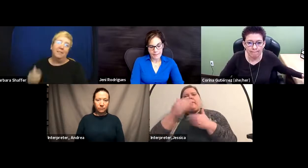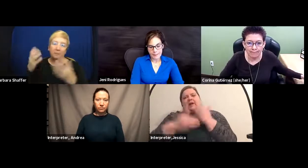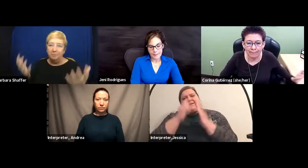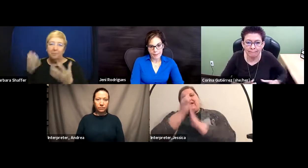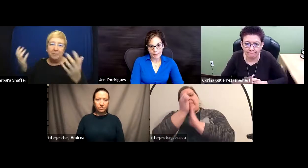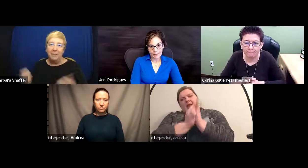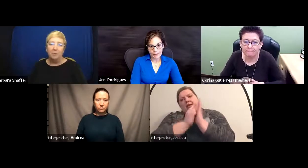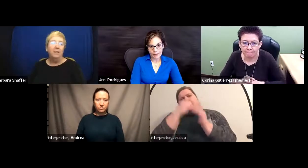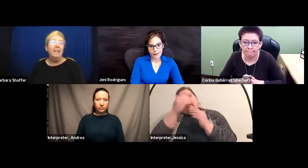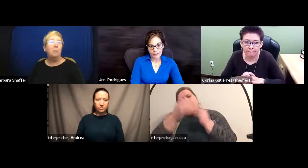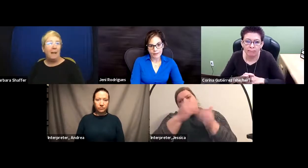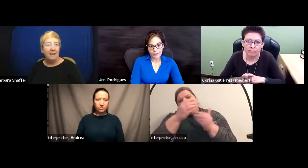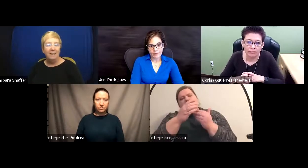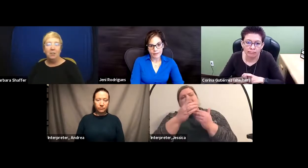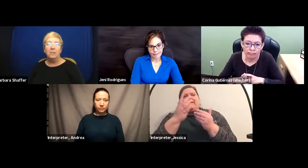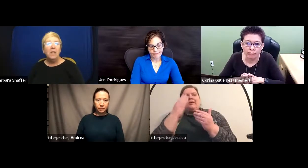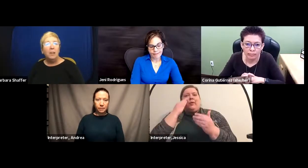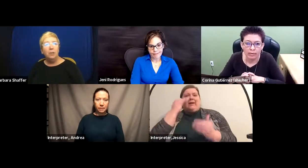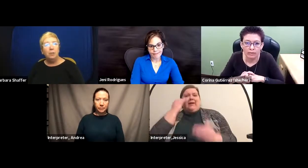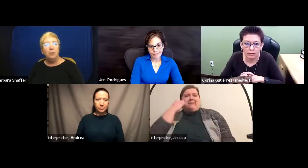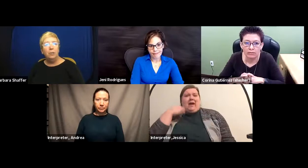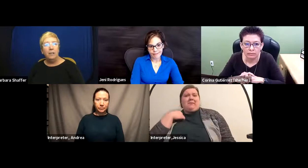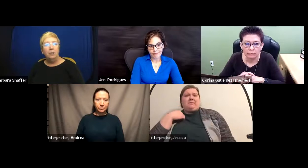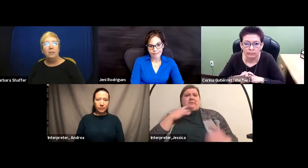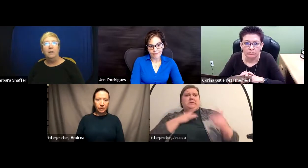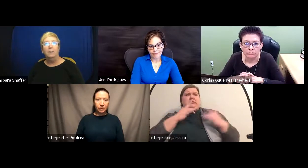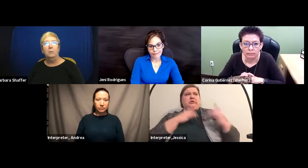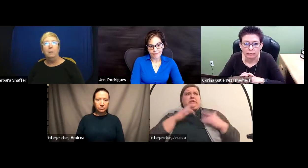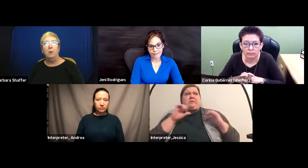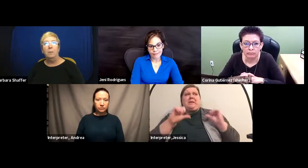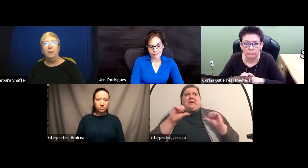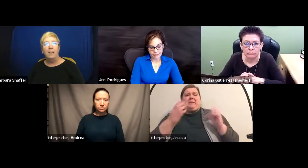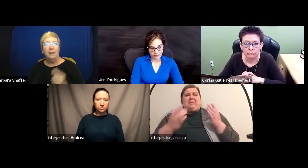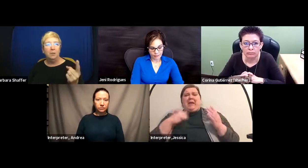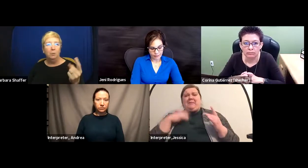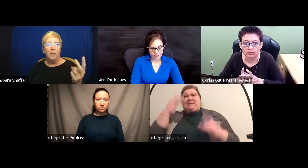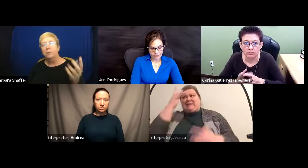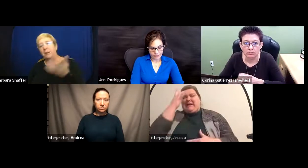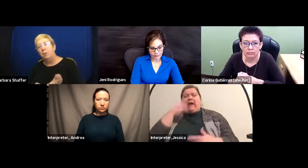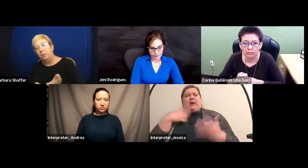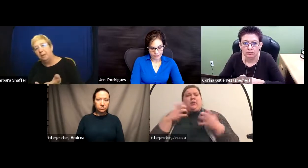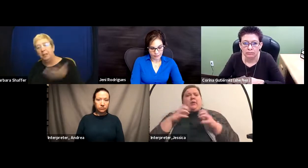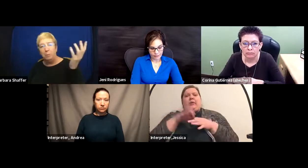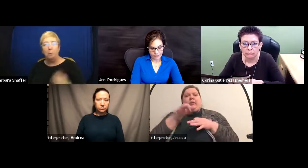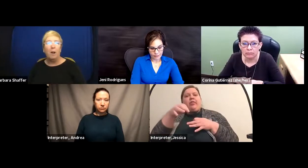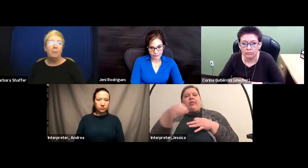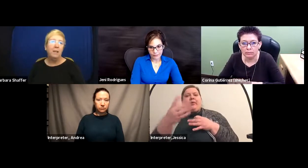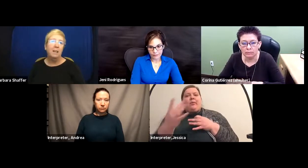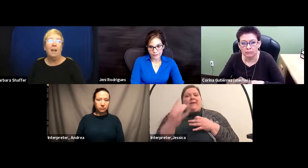legal machinations. Jenny, could you tell us a little bit more about Title II, Title III, or Karina? You both brought up the ADA.